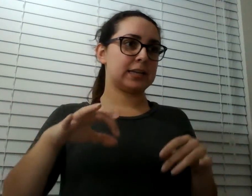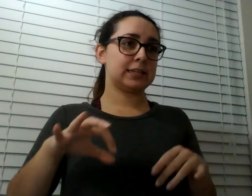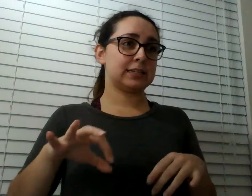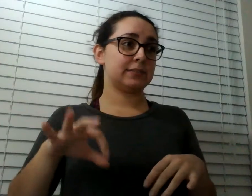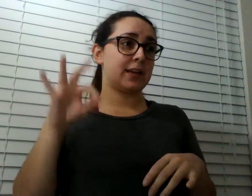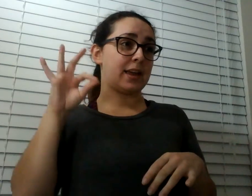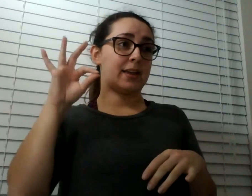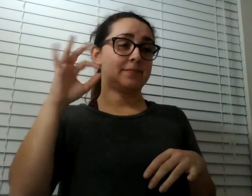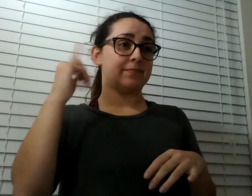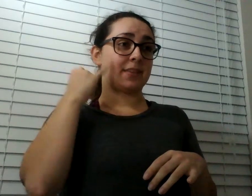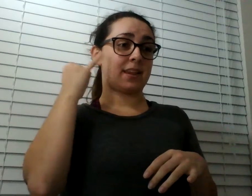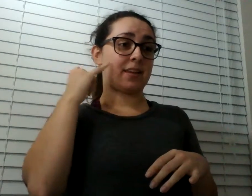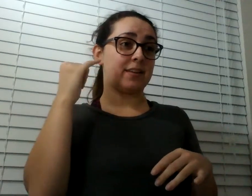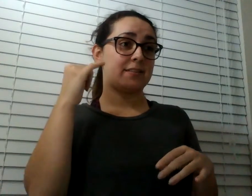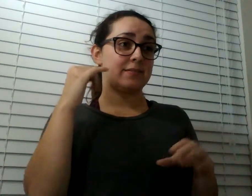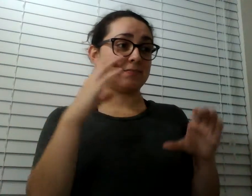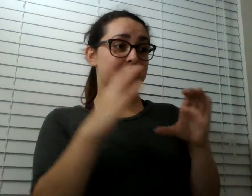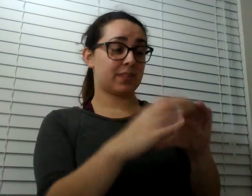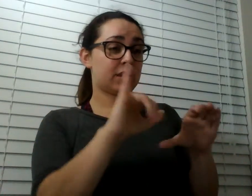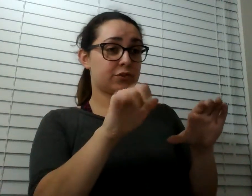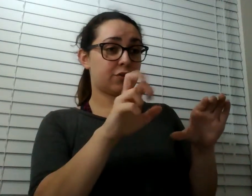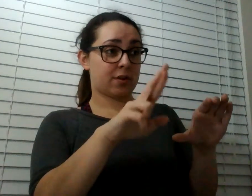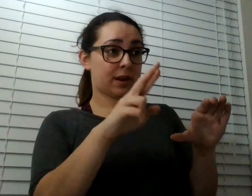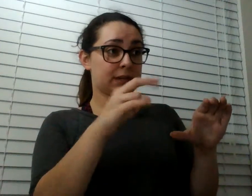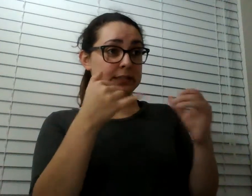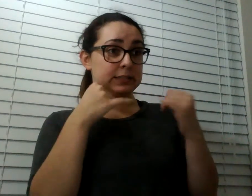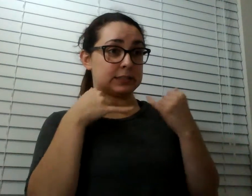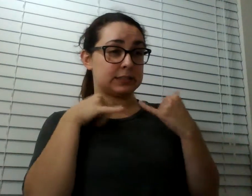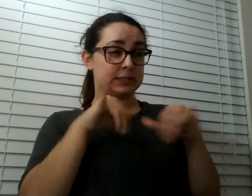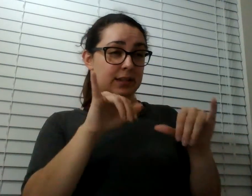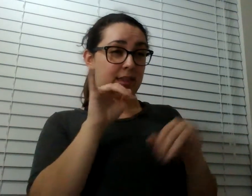start hiking. go down this 800-foot descent.